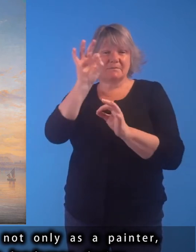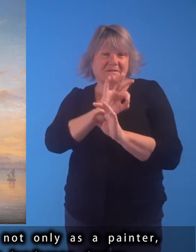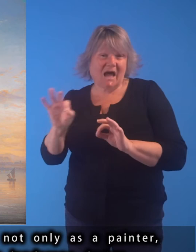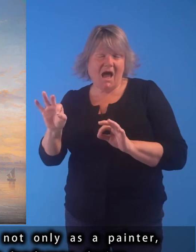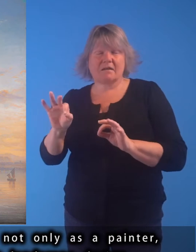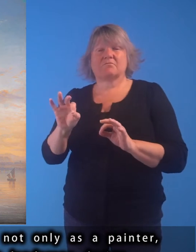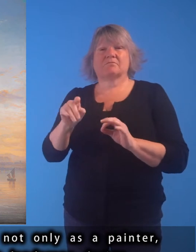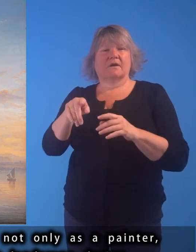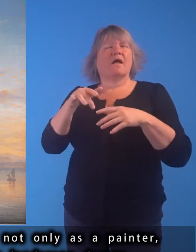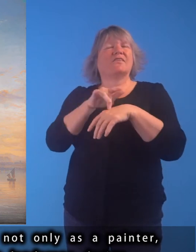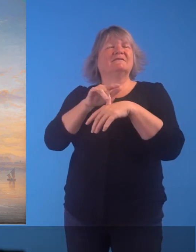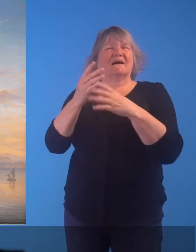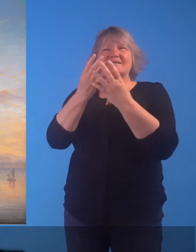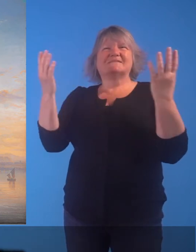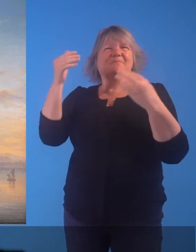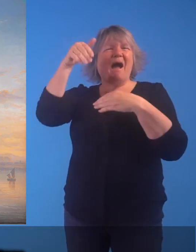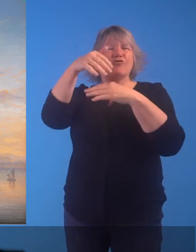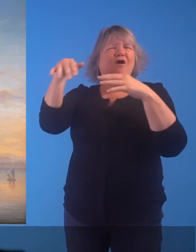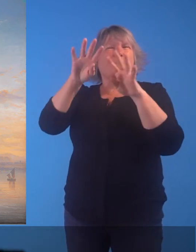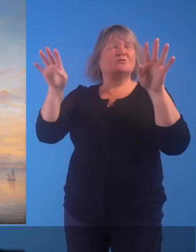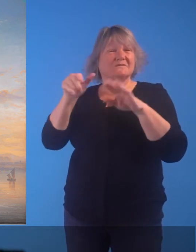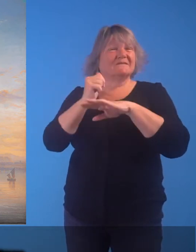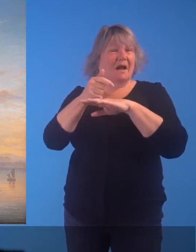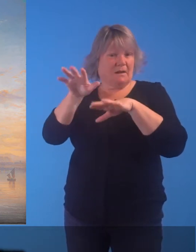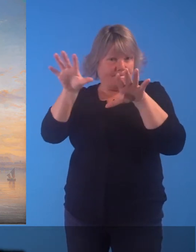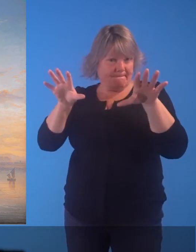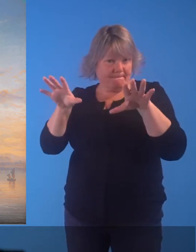landscape design, stage set scenery and architecture.